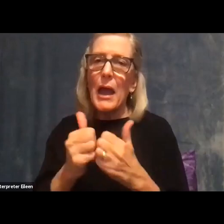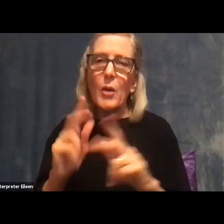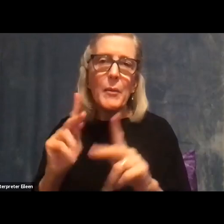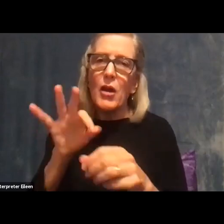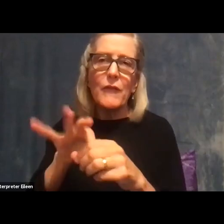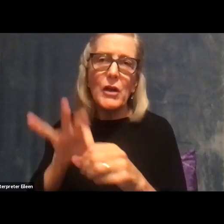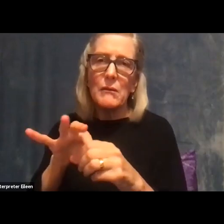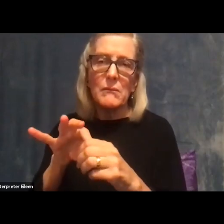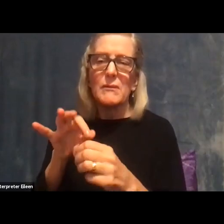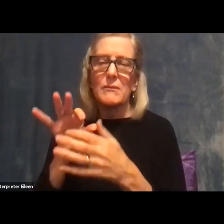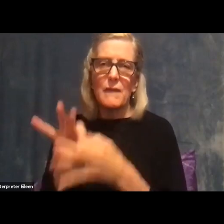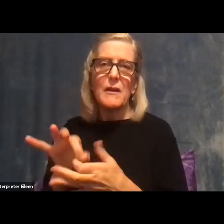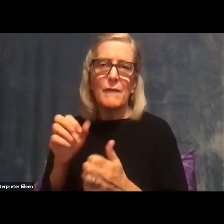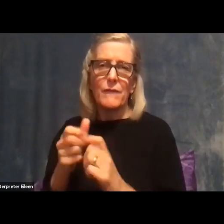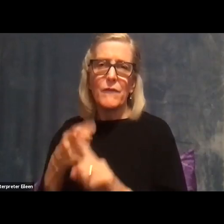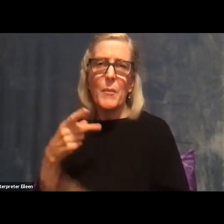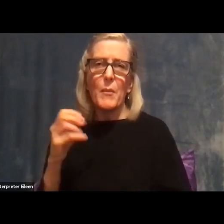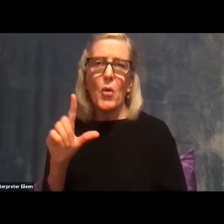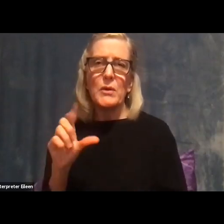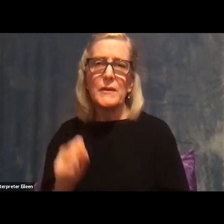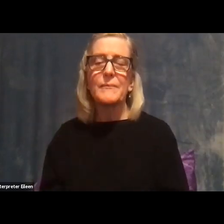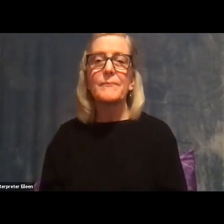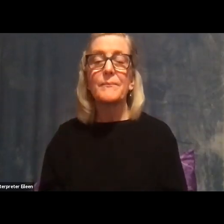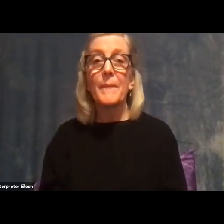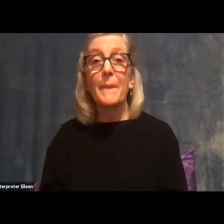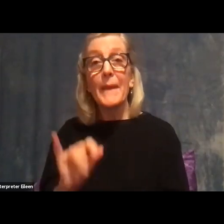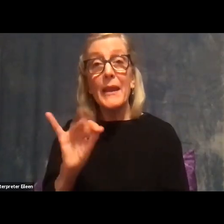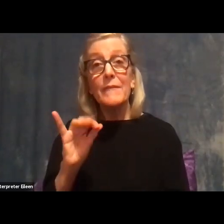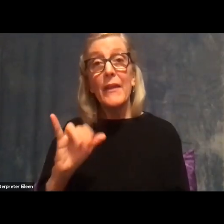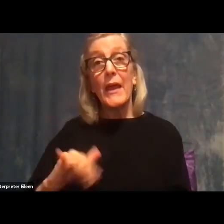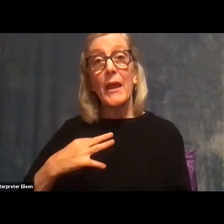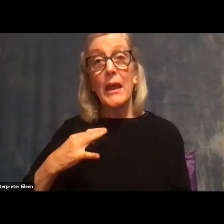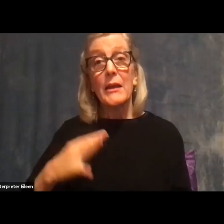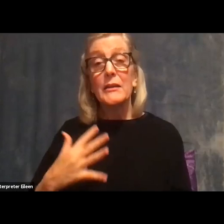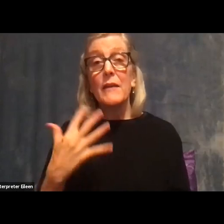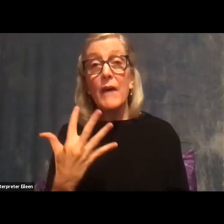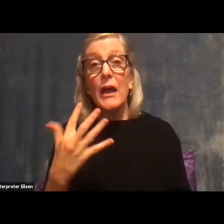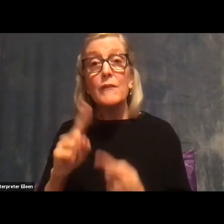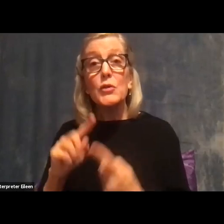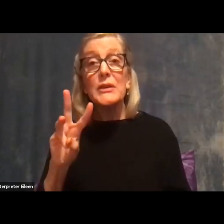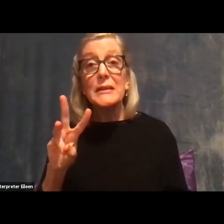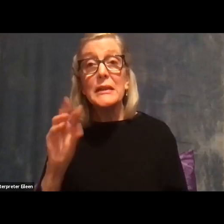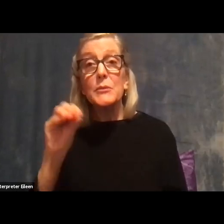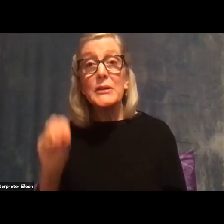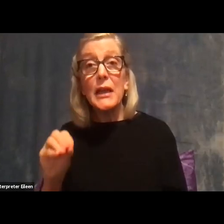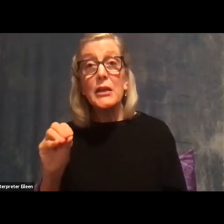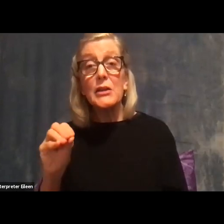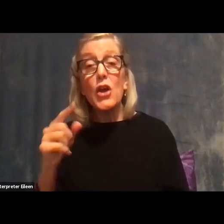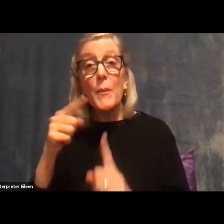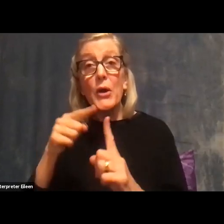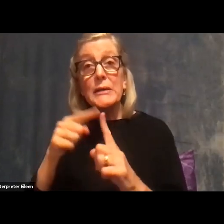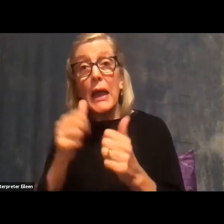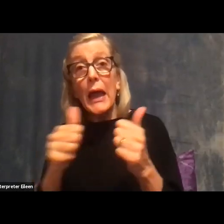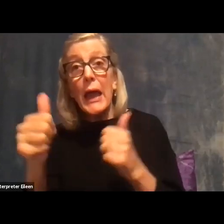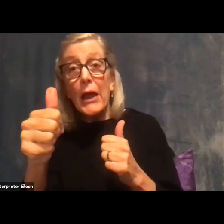Generally speaking, if, uh, Canada is five to six percentage points, uh, in the lead, that means that the electoral college likely is going to